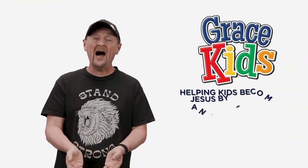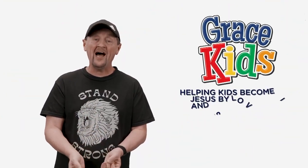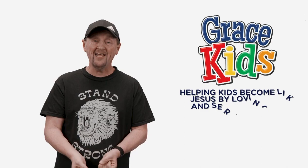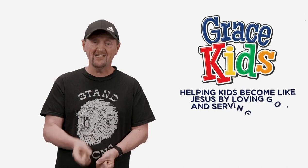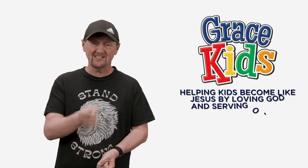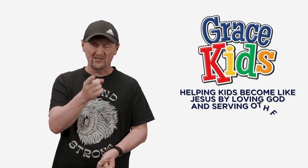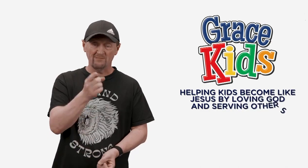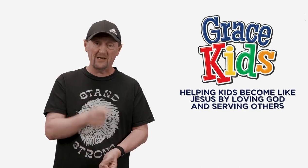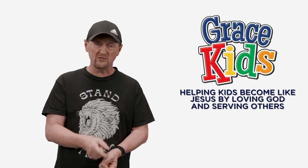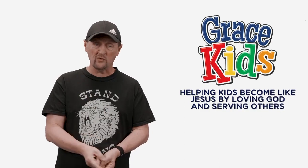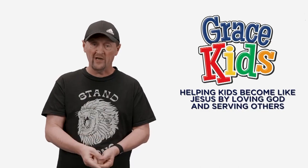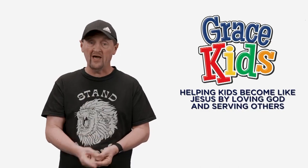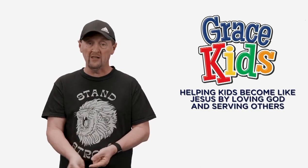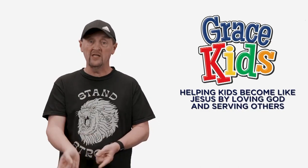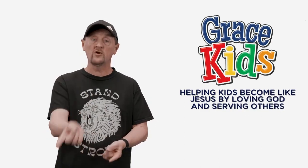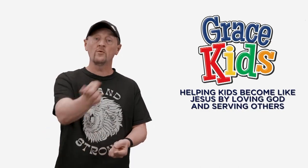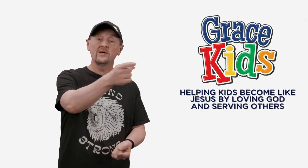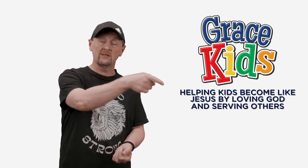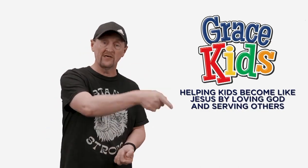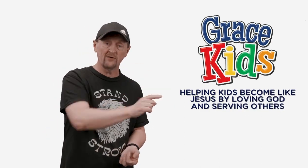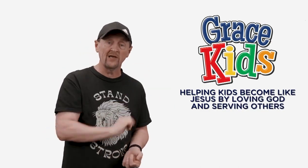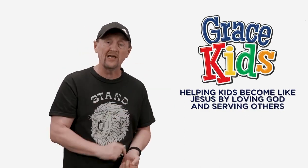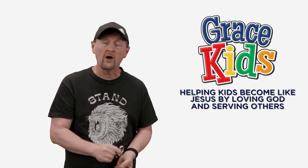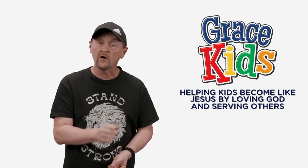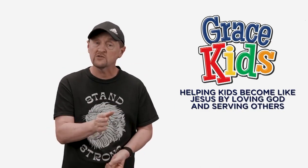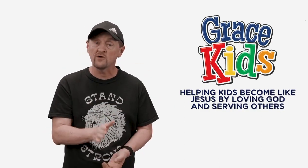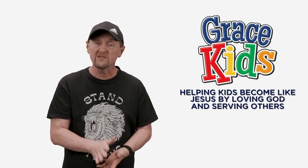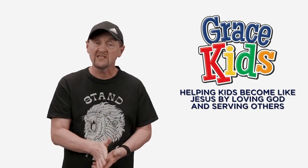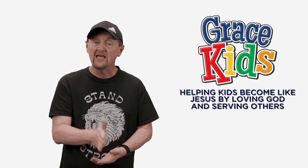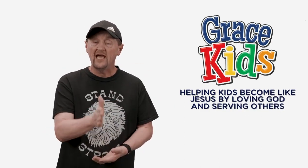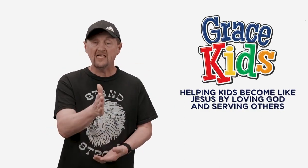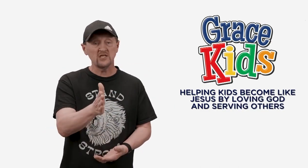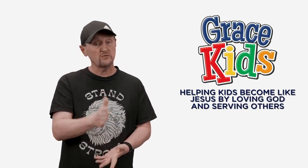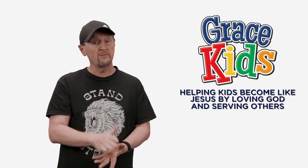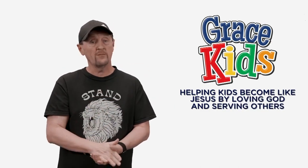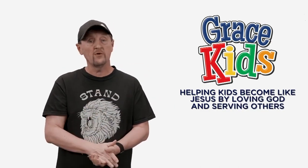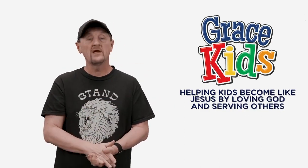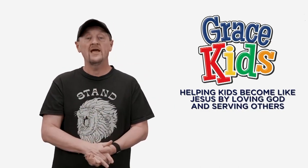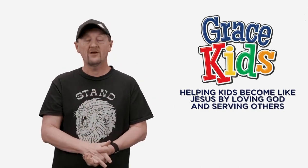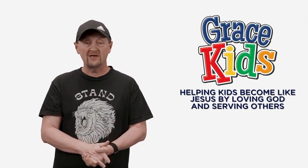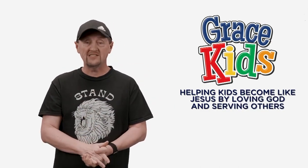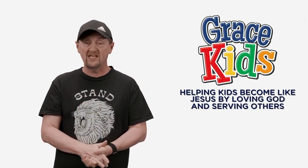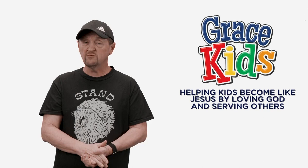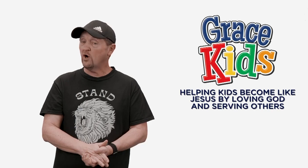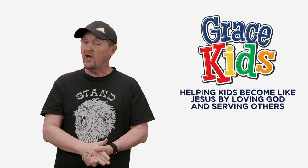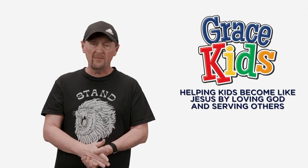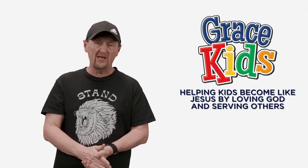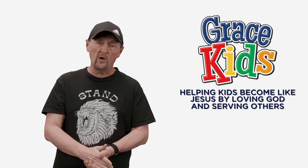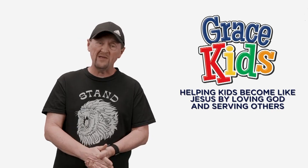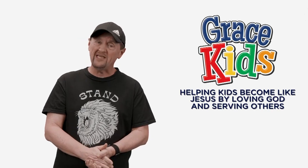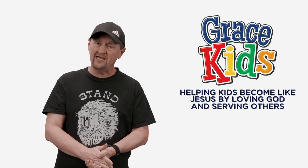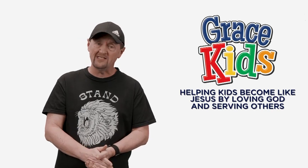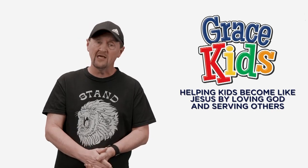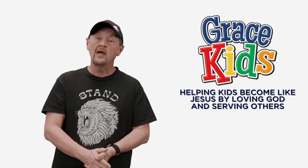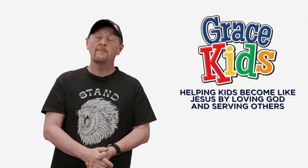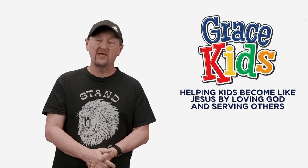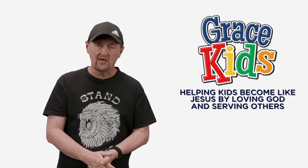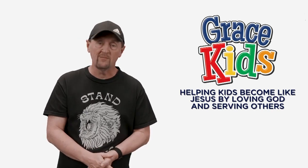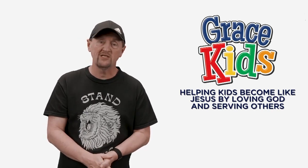I get to tell the Bible story a little bit later in our service and just remember at Grace Kids we're all about helping kids become